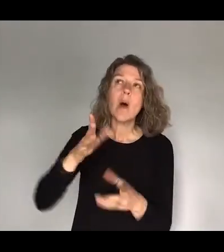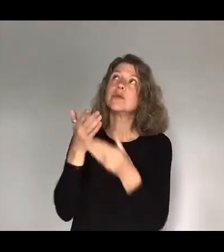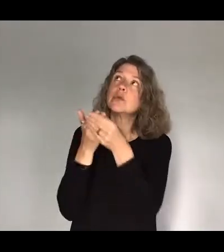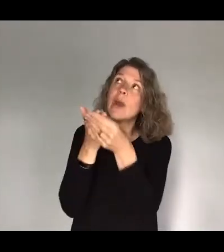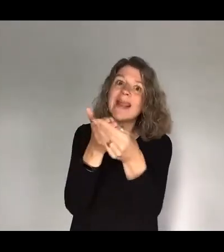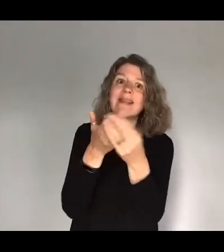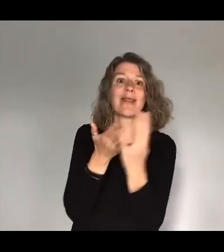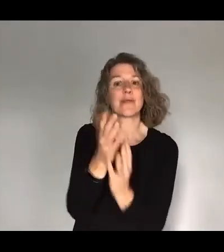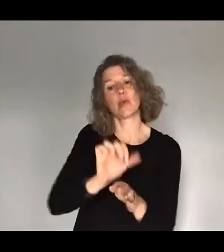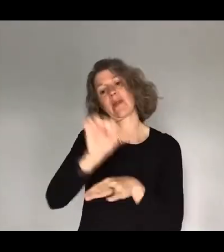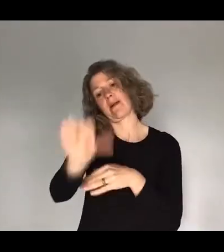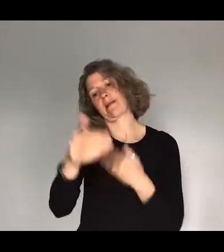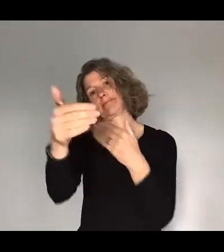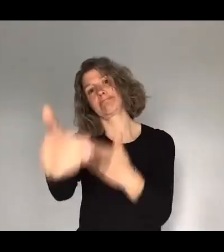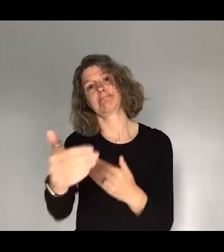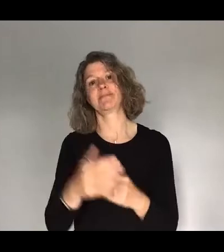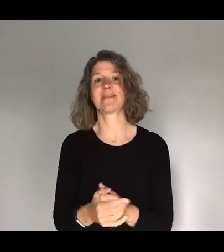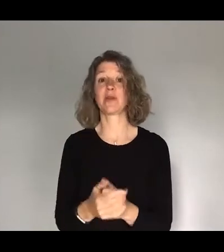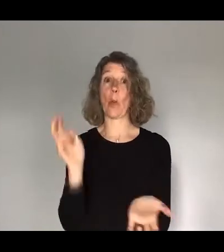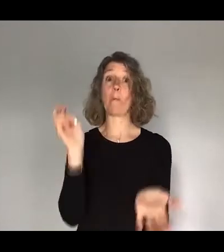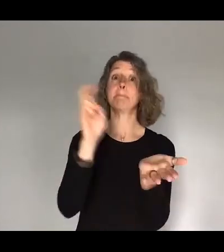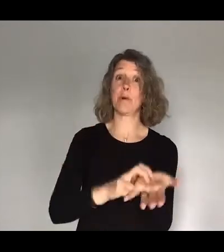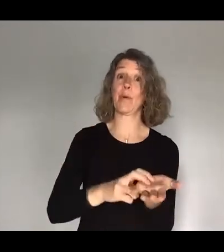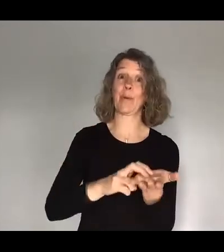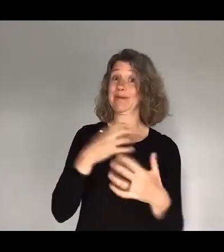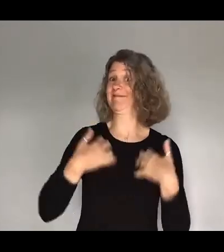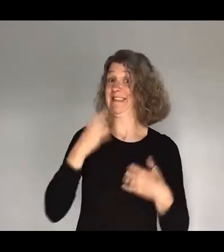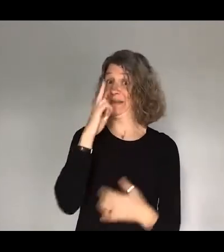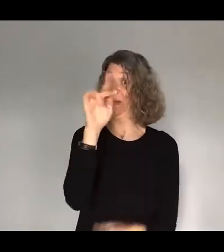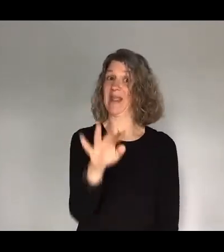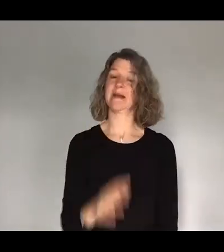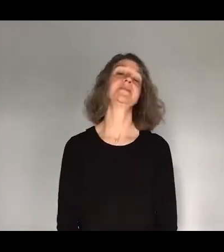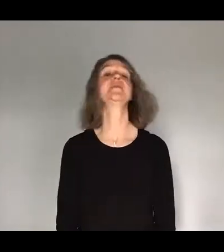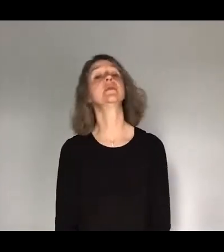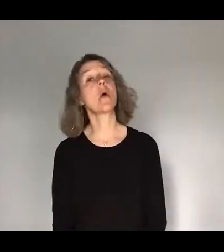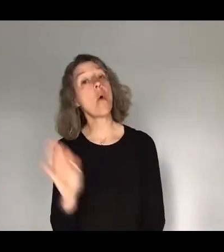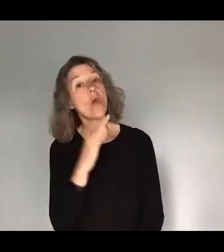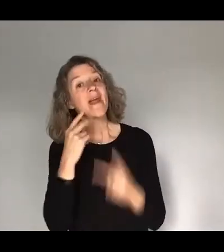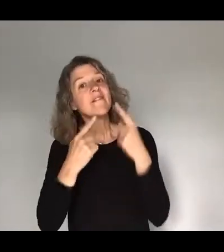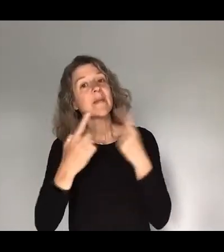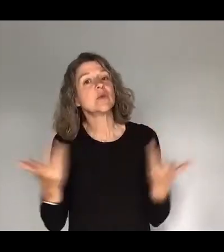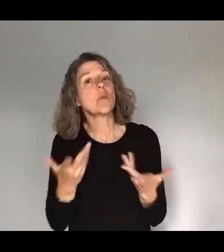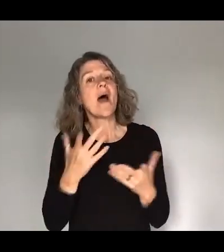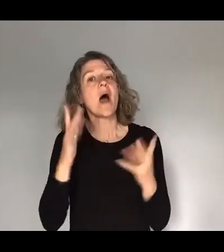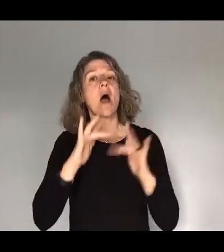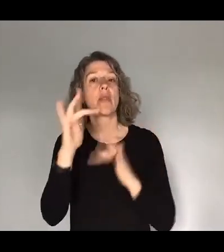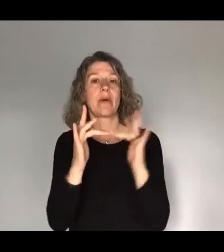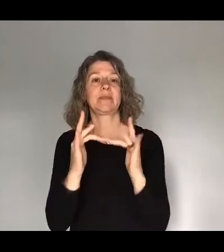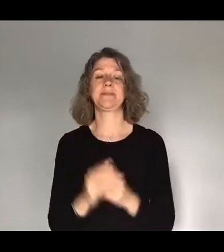and we can't wait to see you there. We cannot wait. All the information is on the website as well. Our speaker today is Nikita